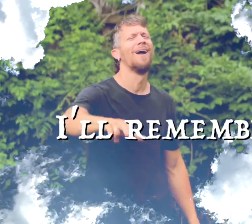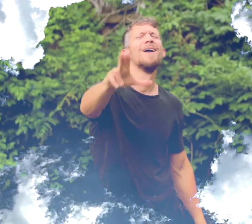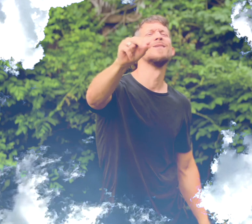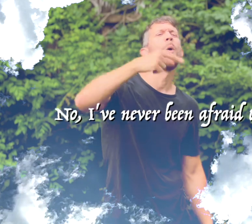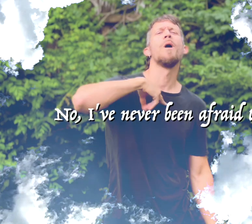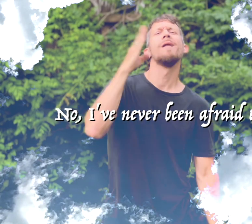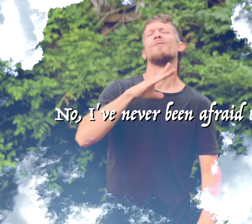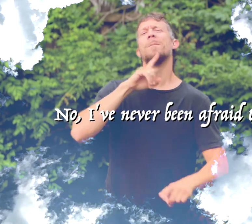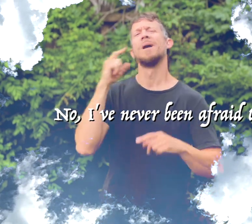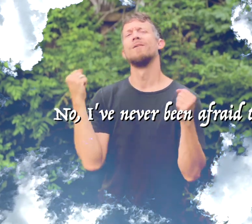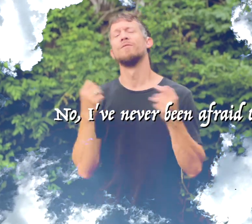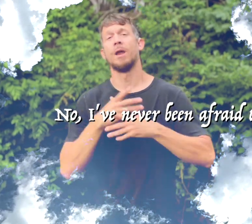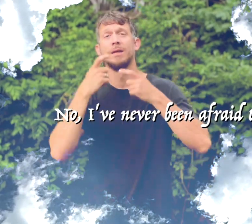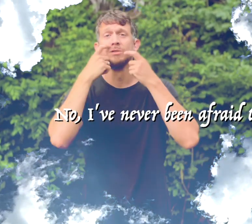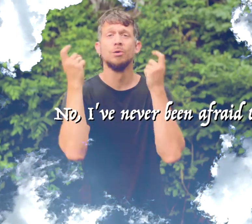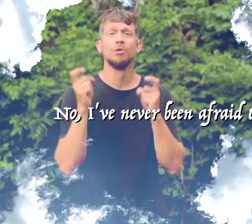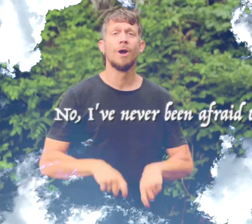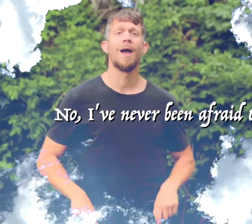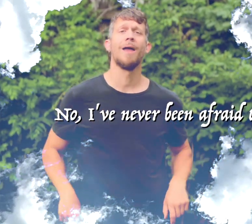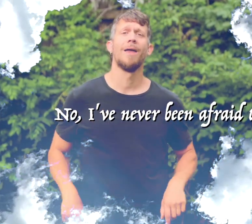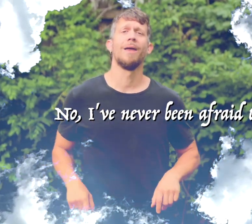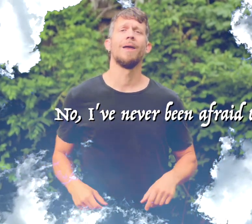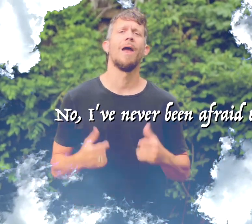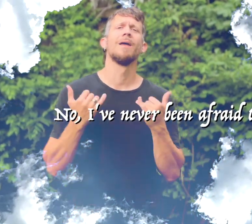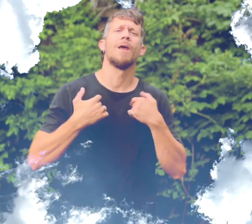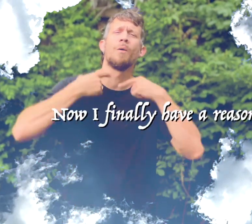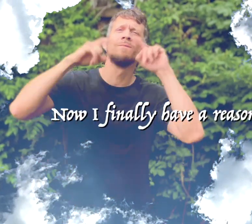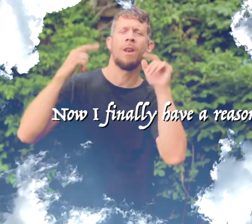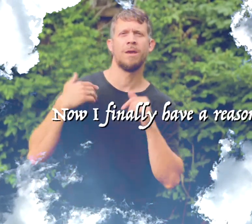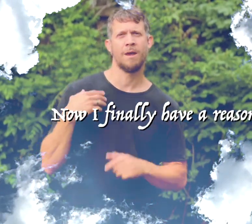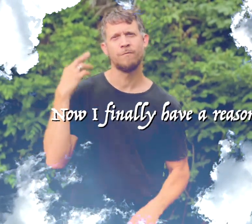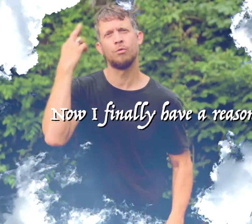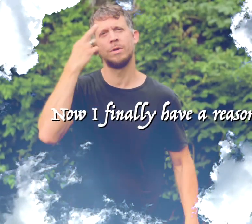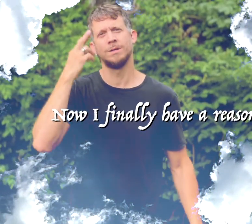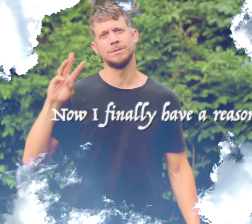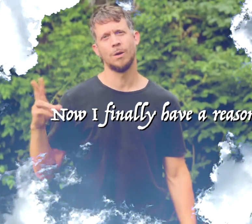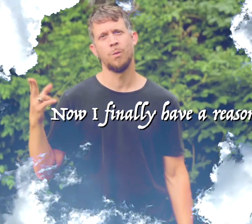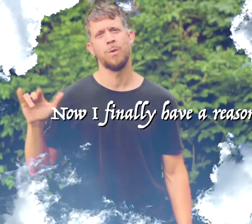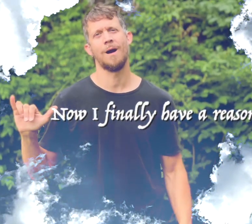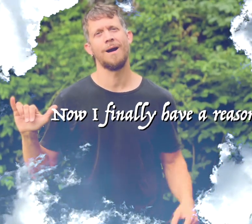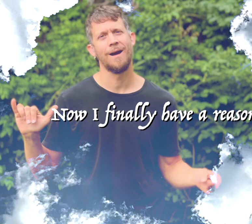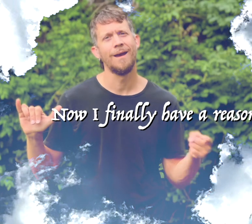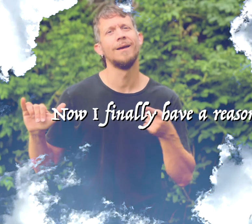Now I've never been afraid to cry Now I finally have a reason why